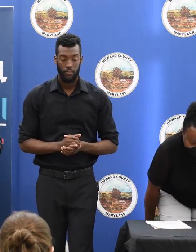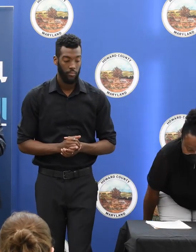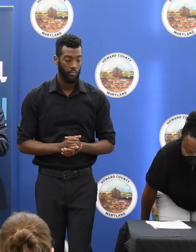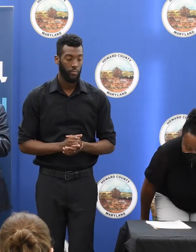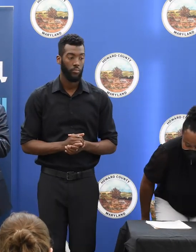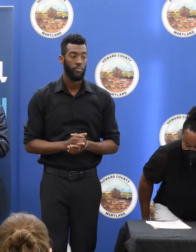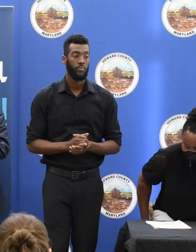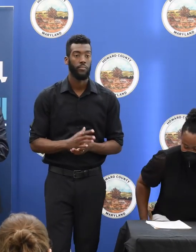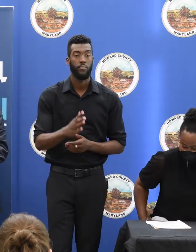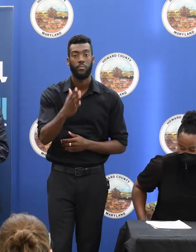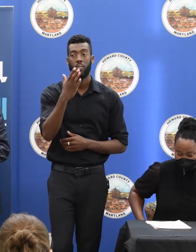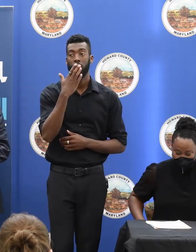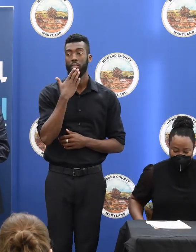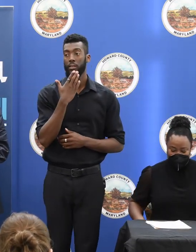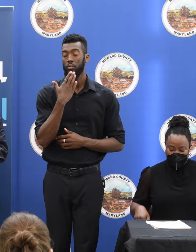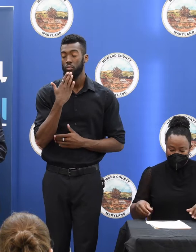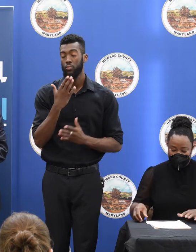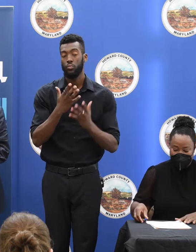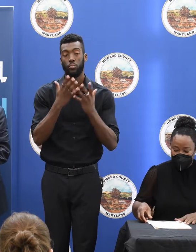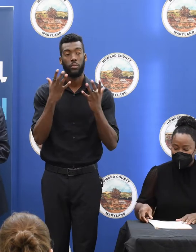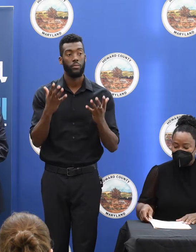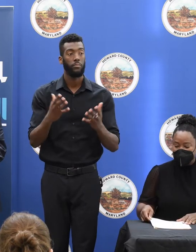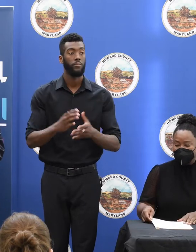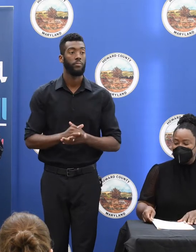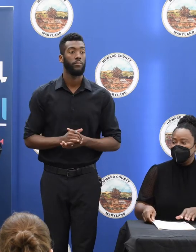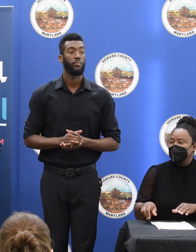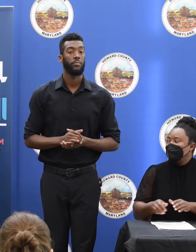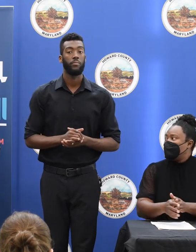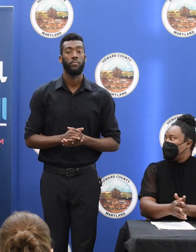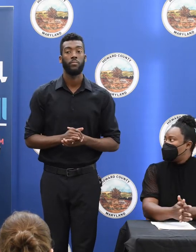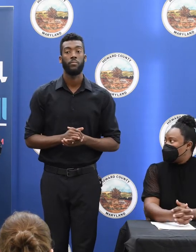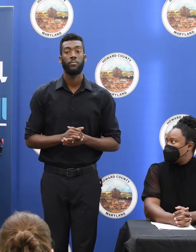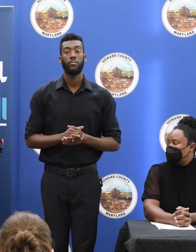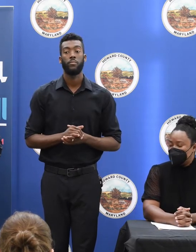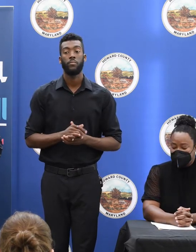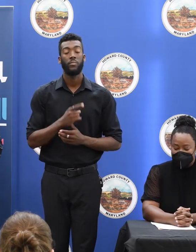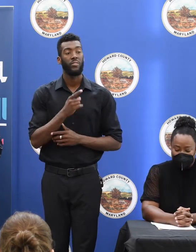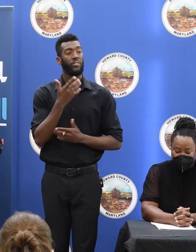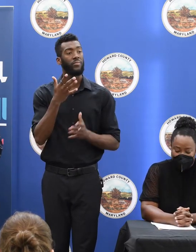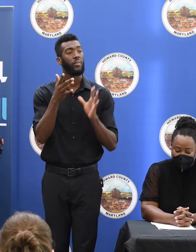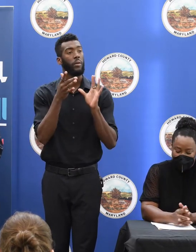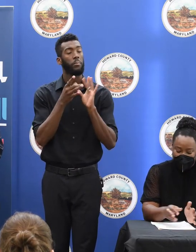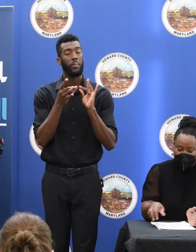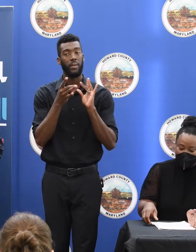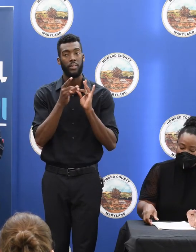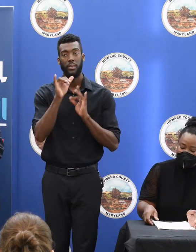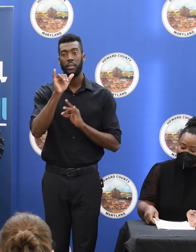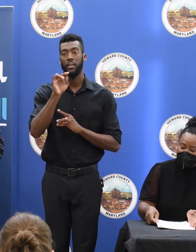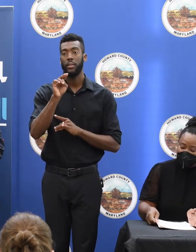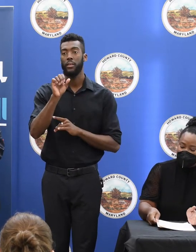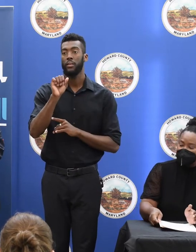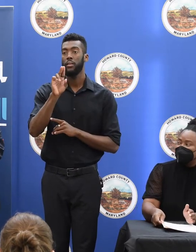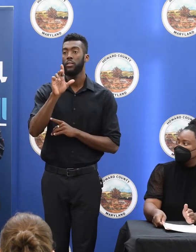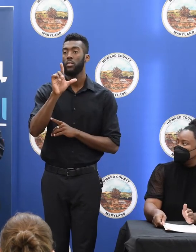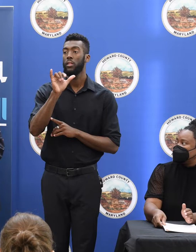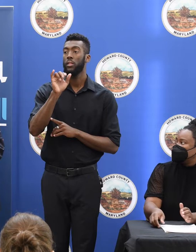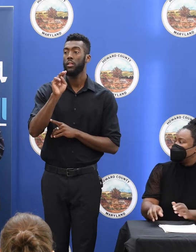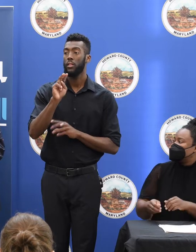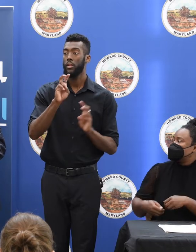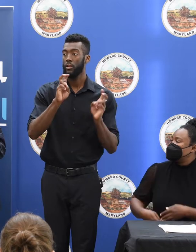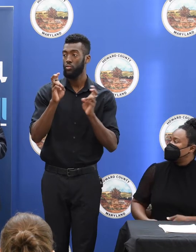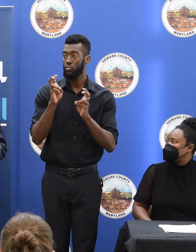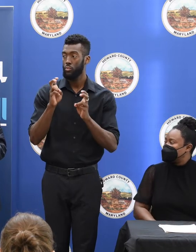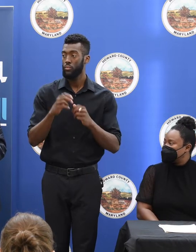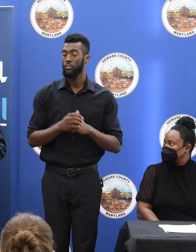Thank you, Dr. Onokawa, very, very much. And Dr. Onokawa mentioned the insulin issue. And I